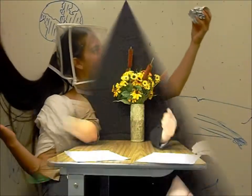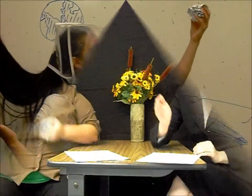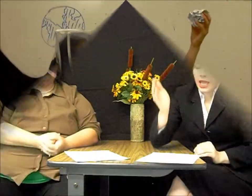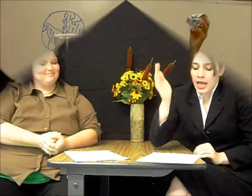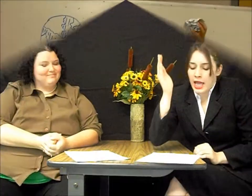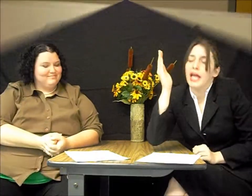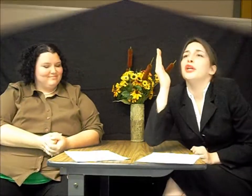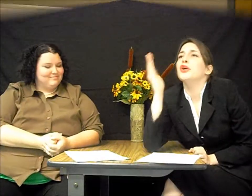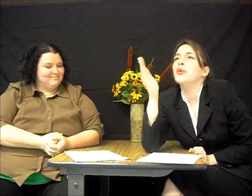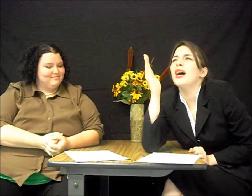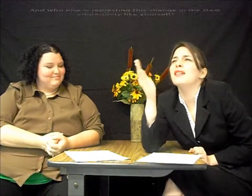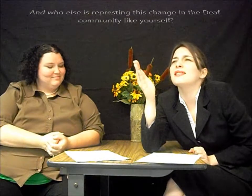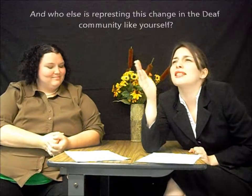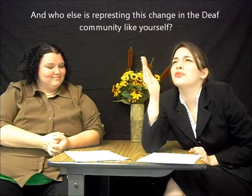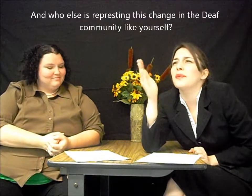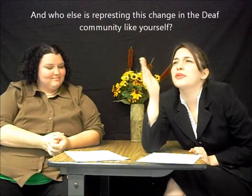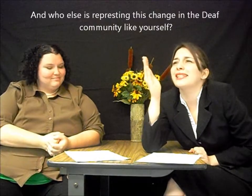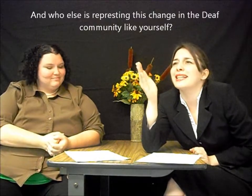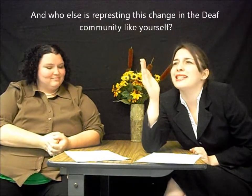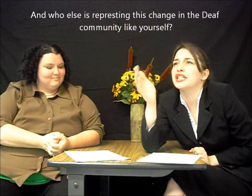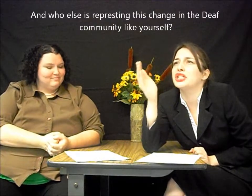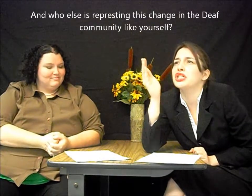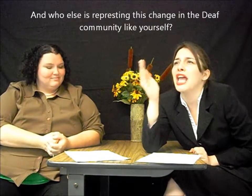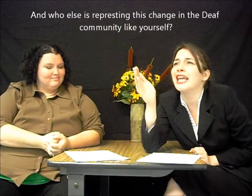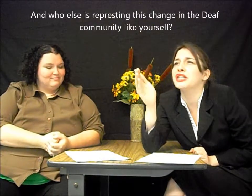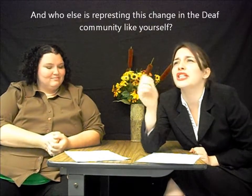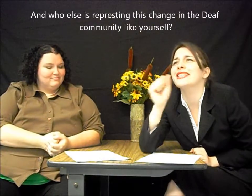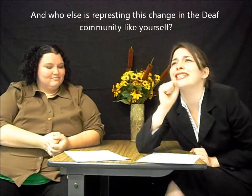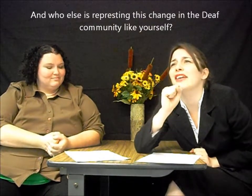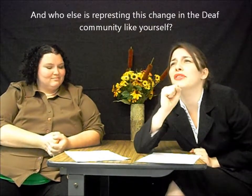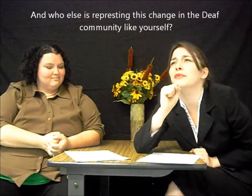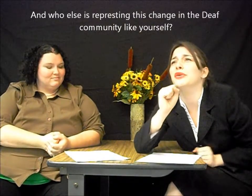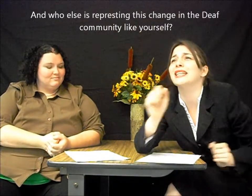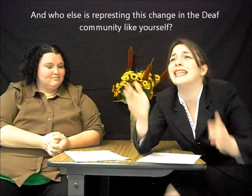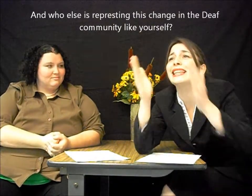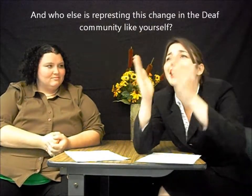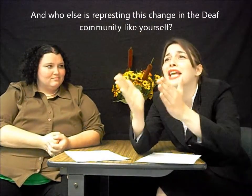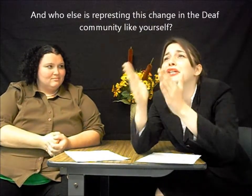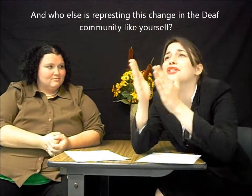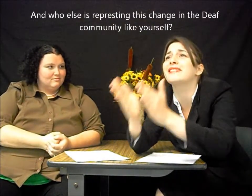And who else is representing this change in the deaf community like yourself?